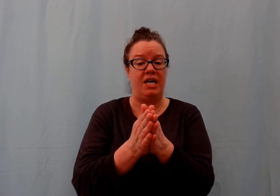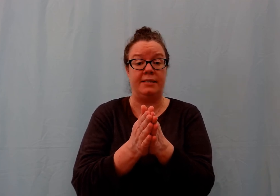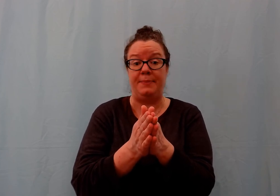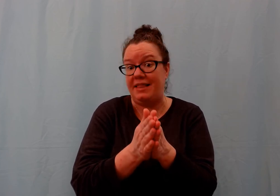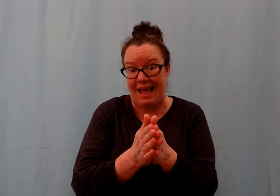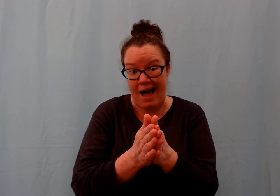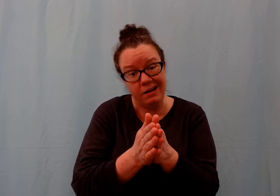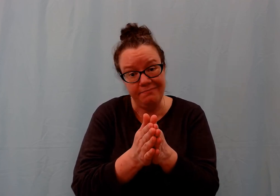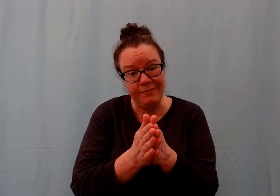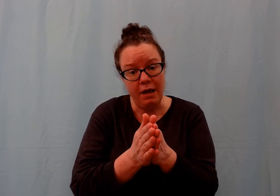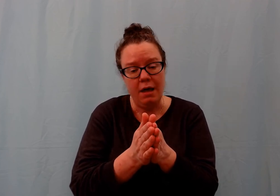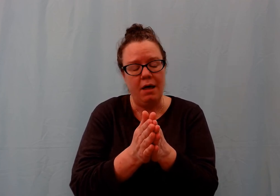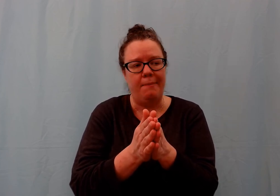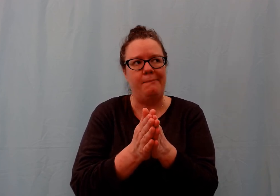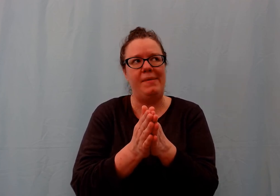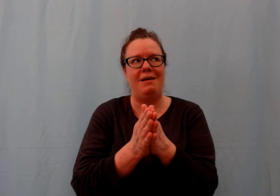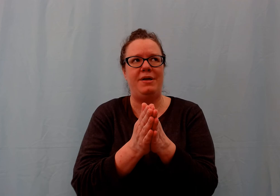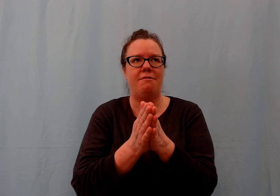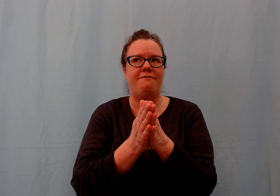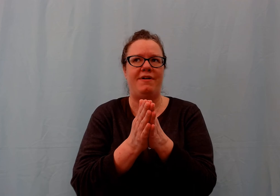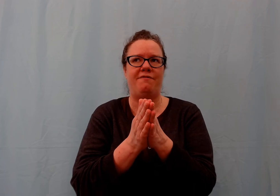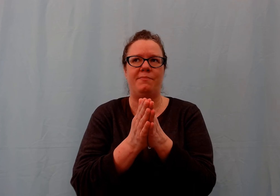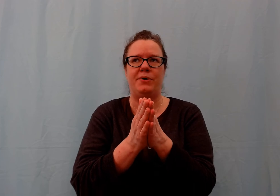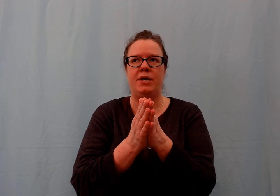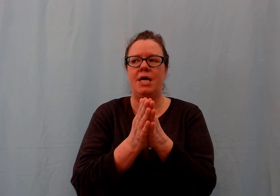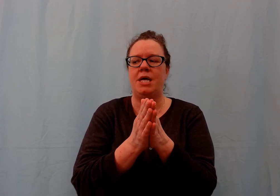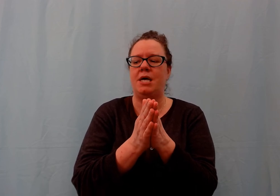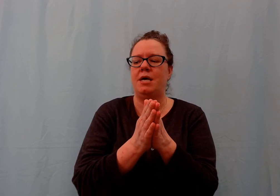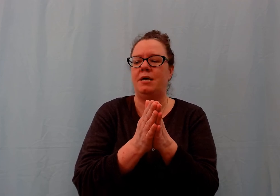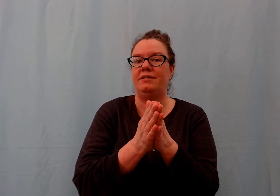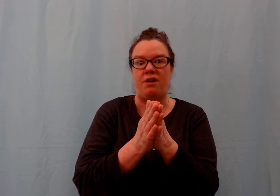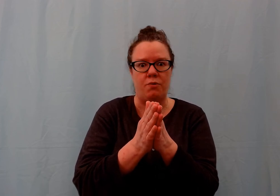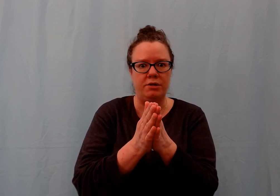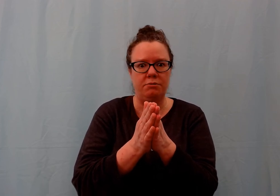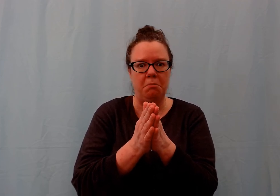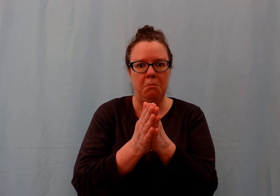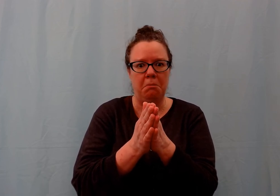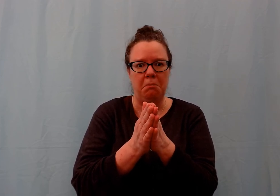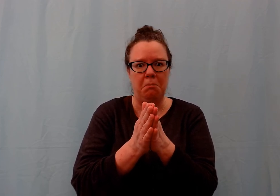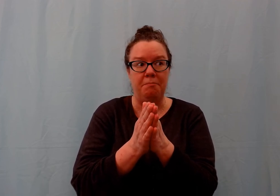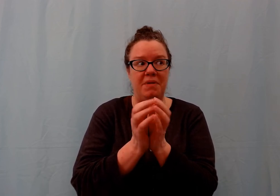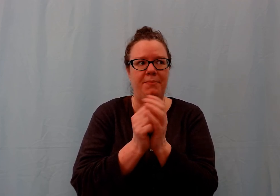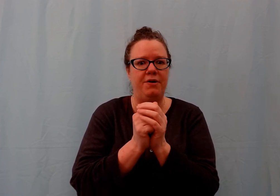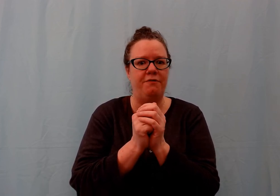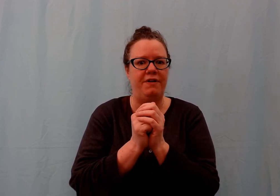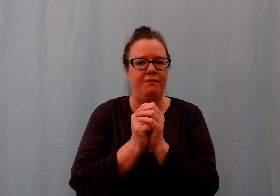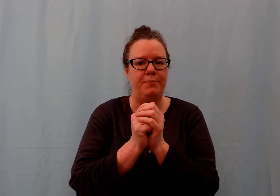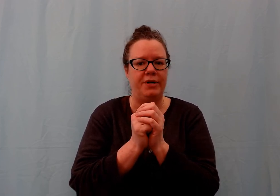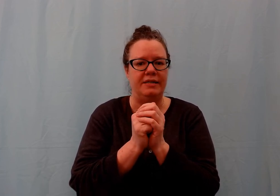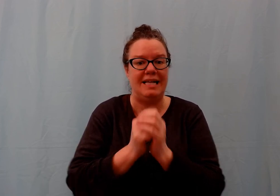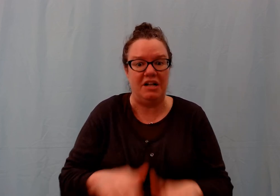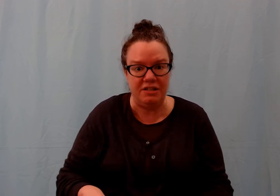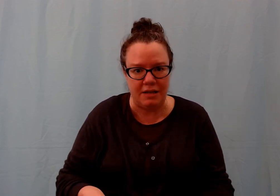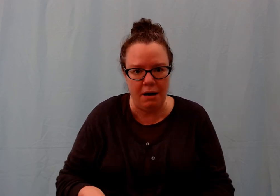is Pete the Cat. Maybe your favorite book is Star Wars. Maybe your favorite book is Elsa.